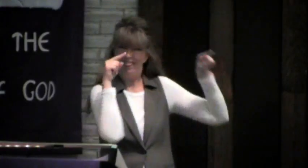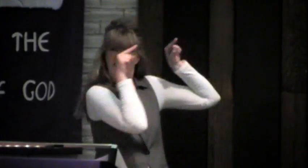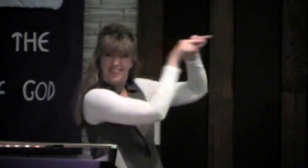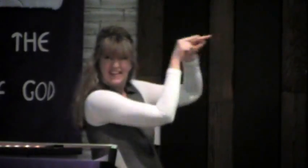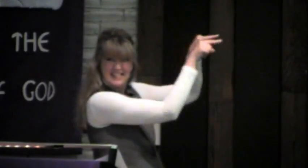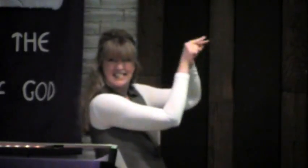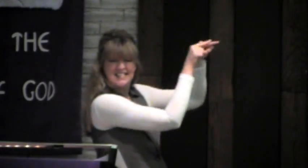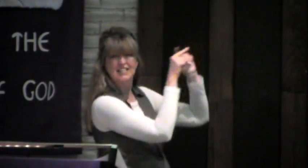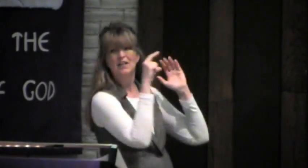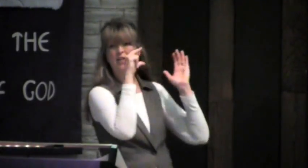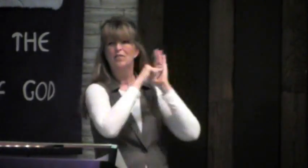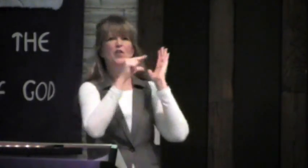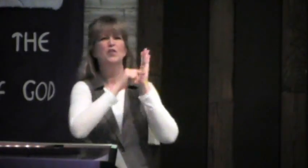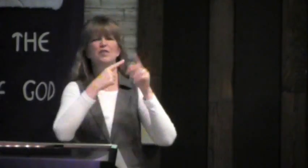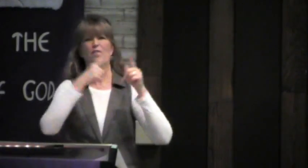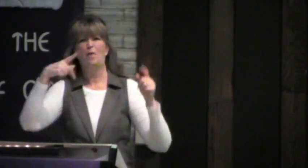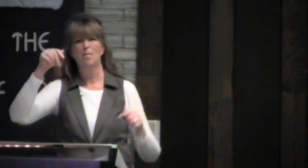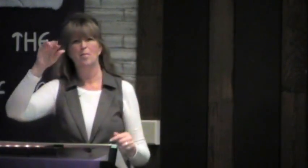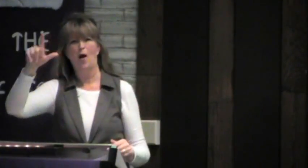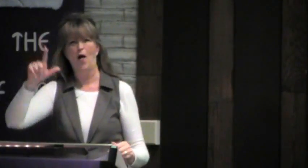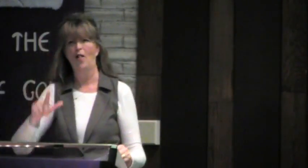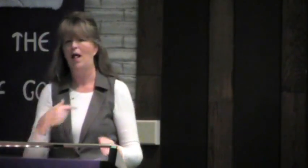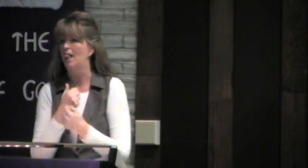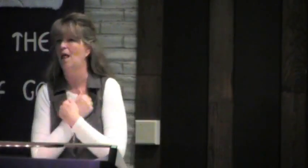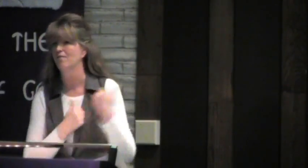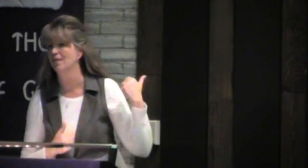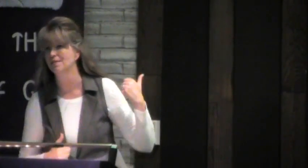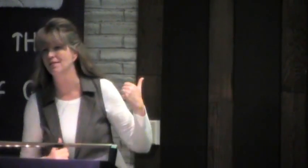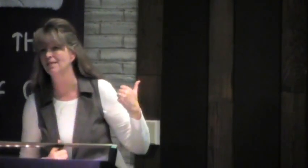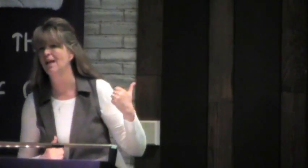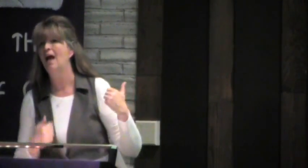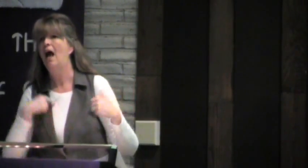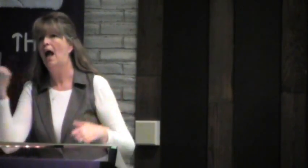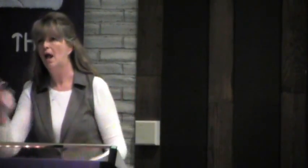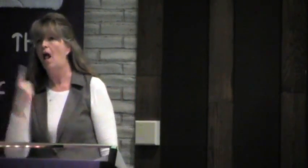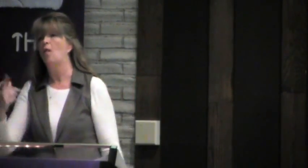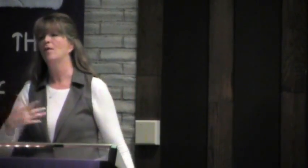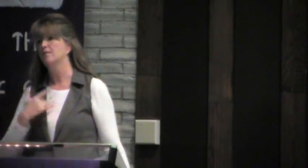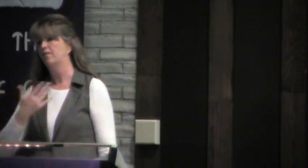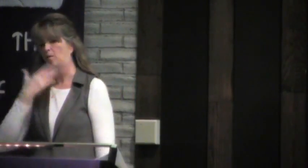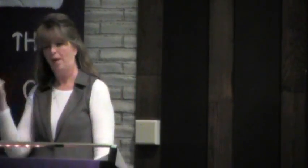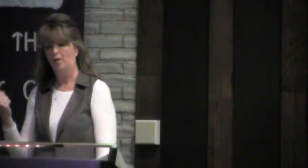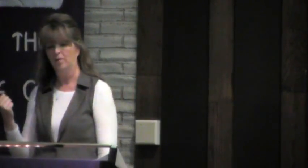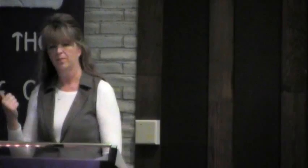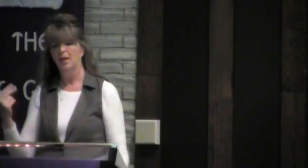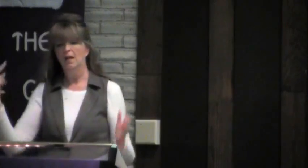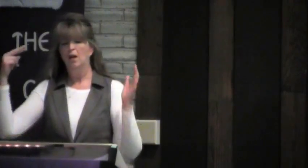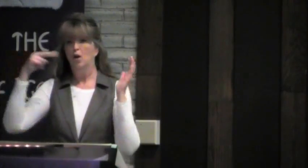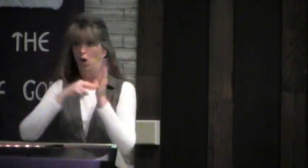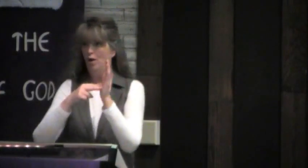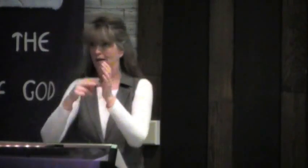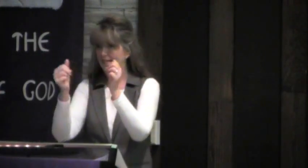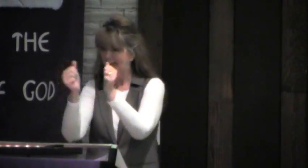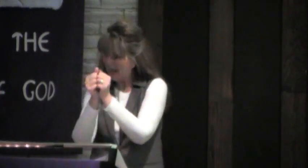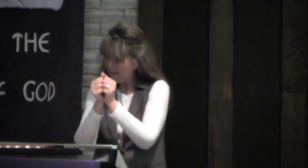when I hear this particular passage from Paul. I love this. And I always feel better when I